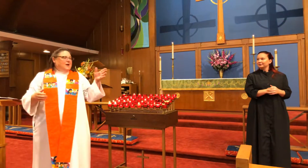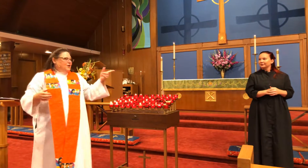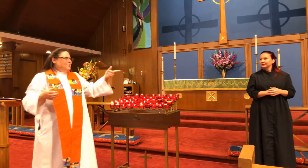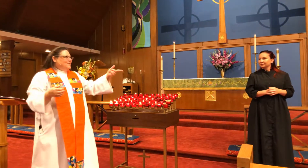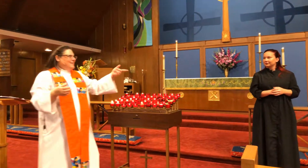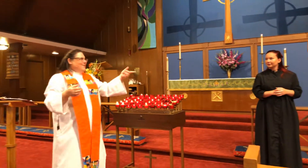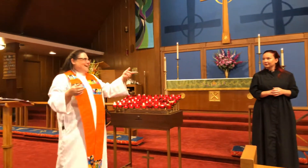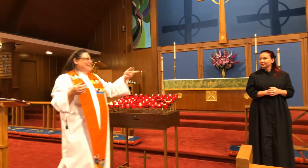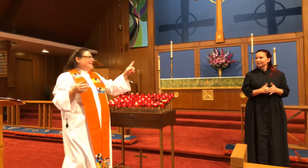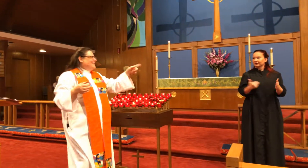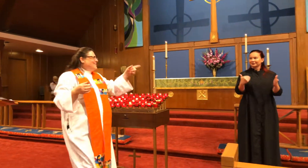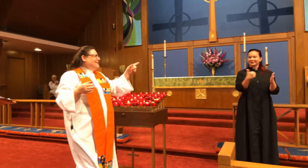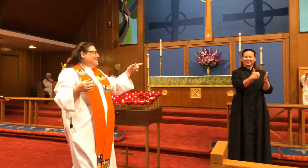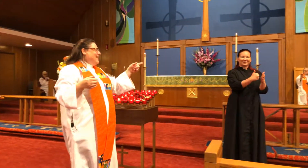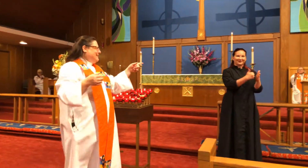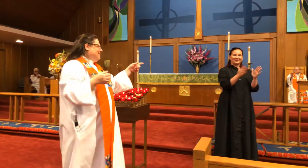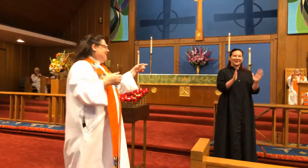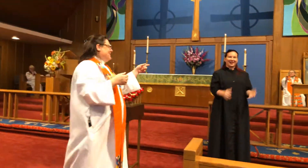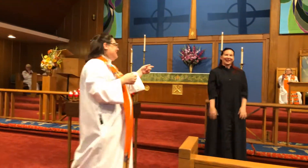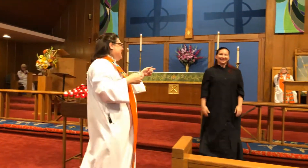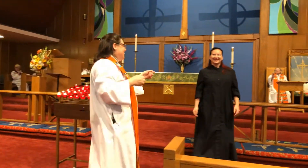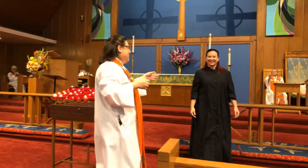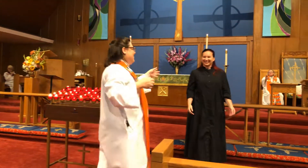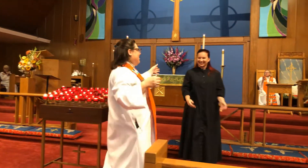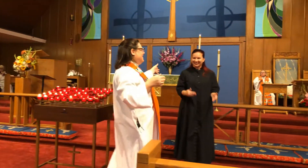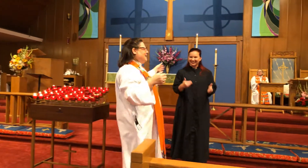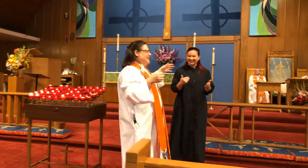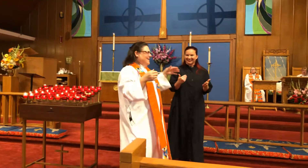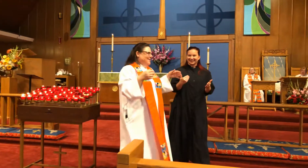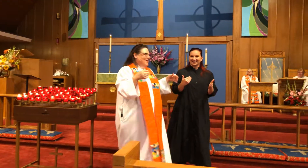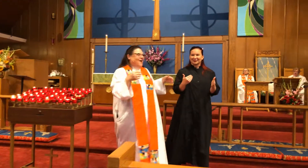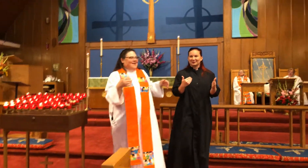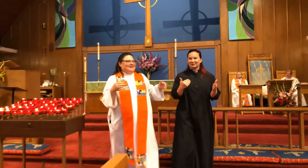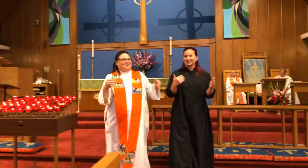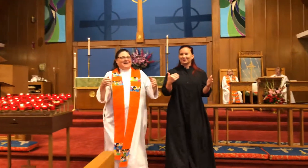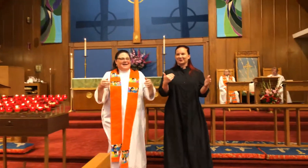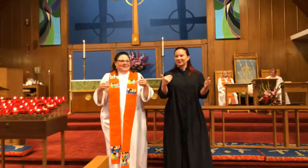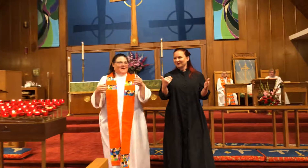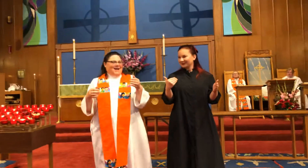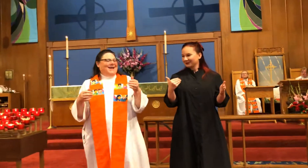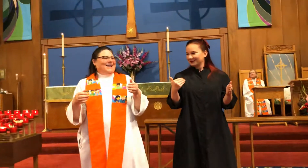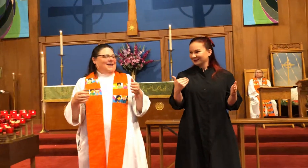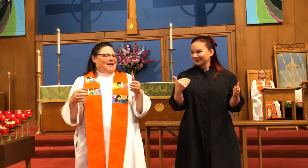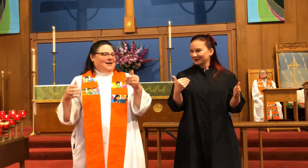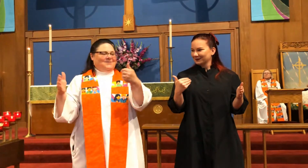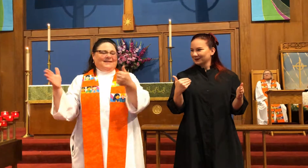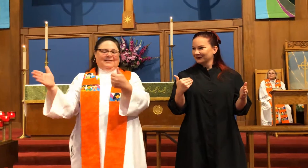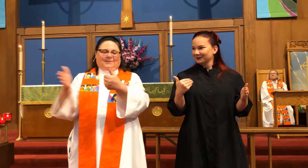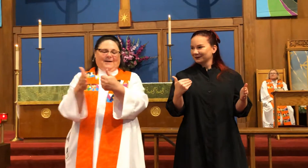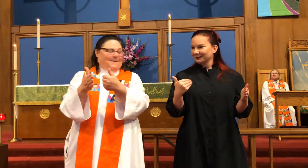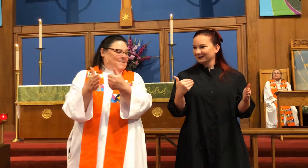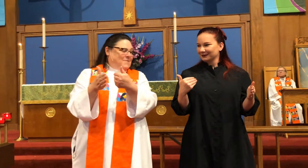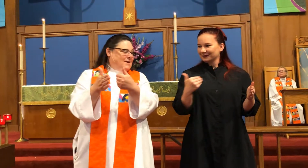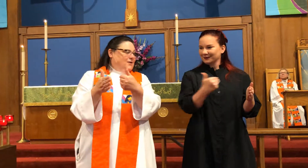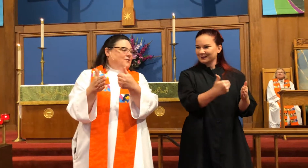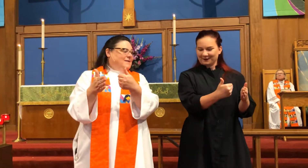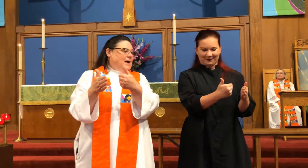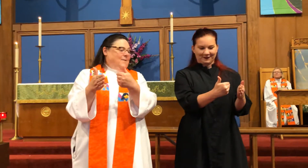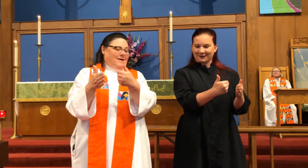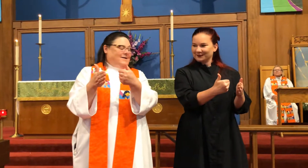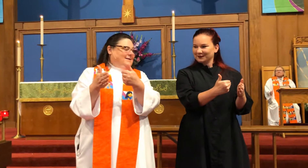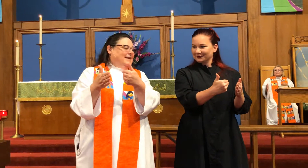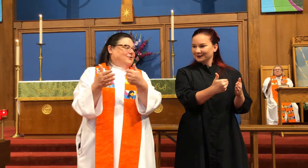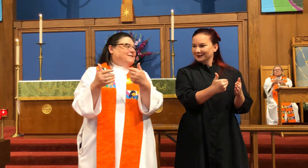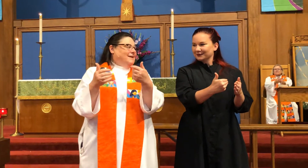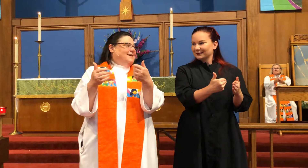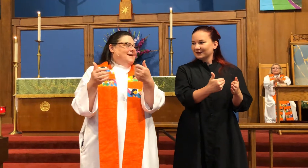Okay. So you're doing with the other hand. We do that sometimes. Isn't that funny? have to send it better. Okay. So I do it this way. You do it